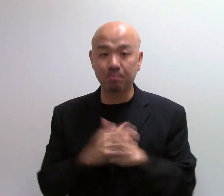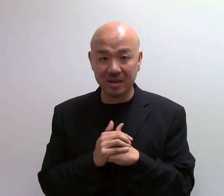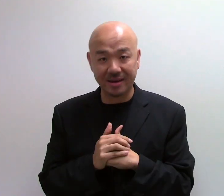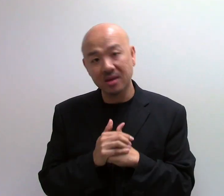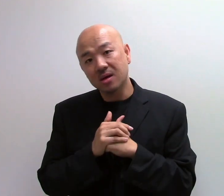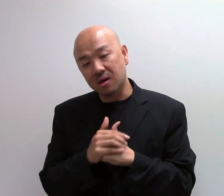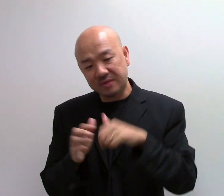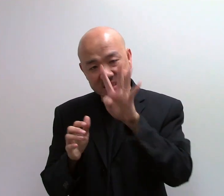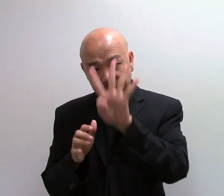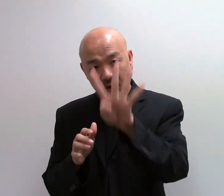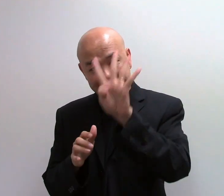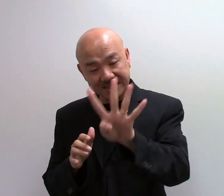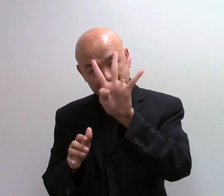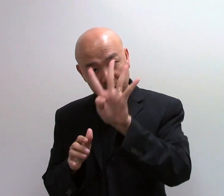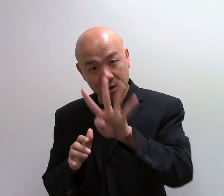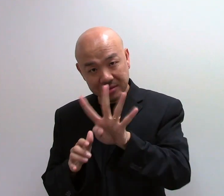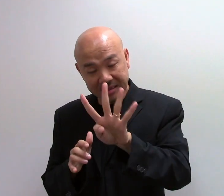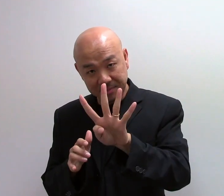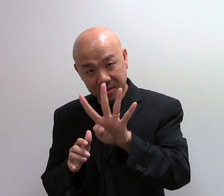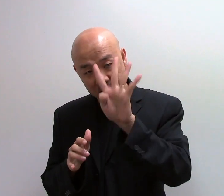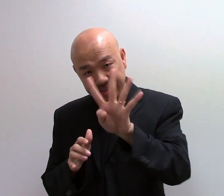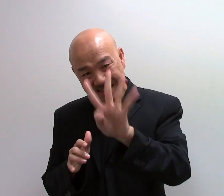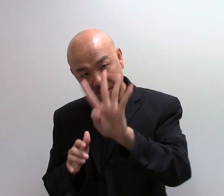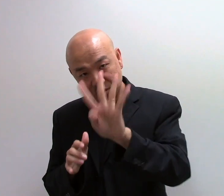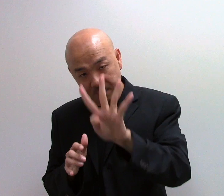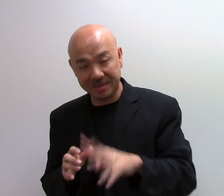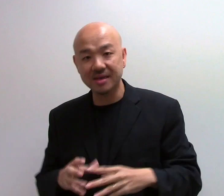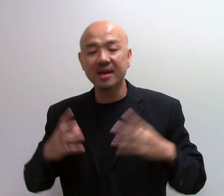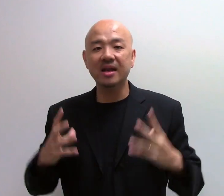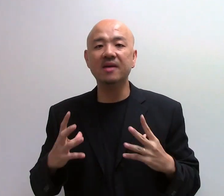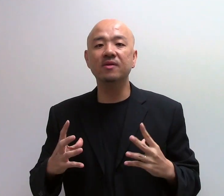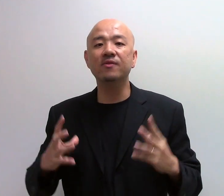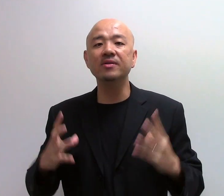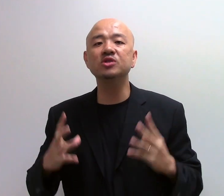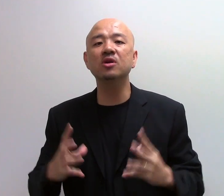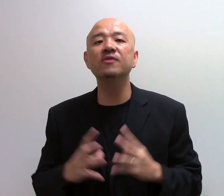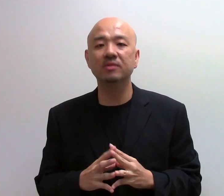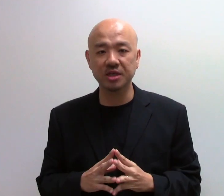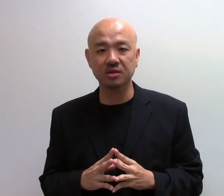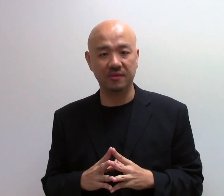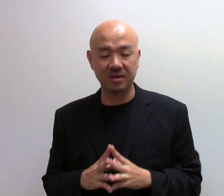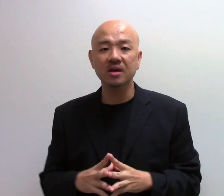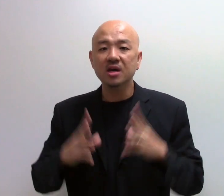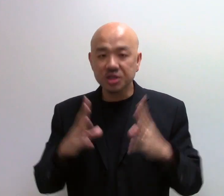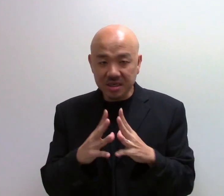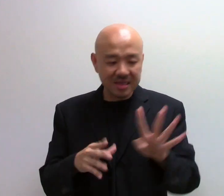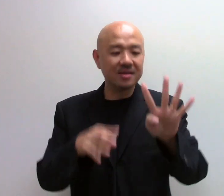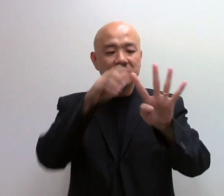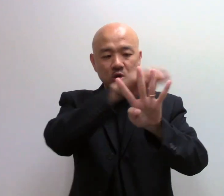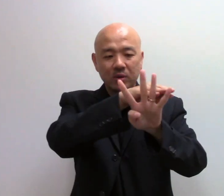apply of these 4 essential concepts or essential topics. And have a very strong foundation of it. Such that you